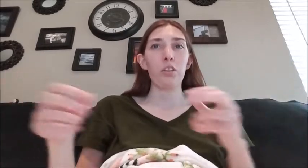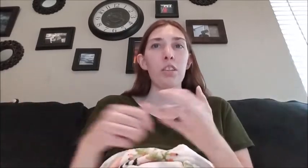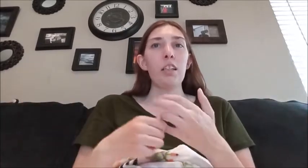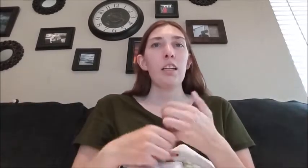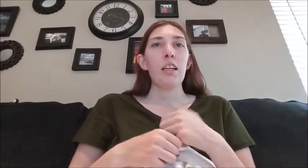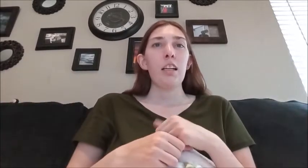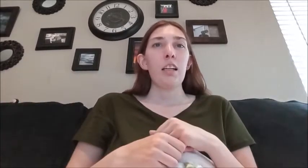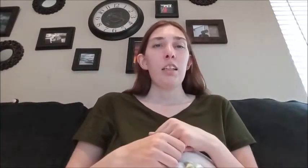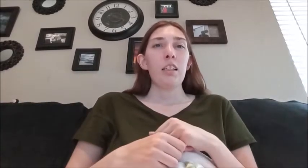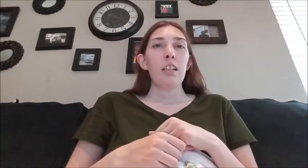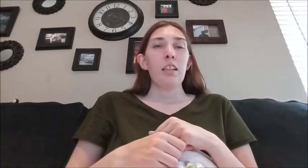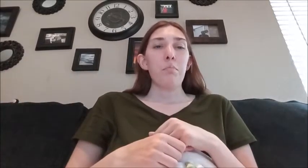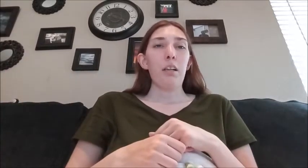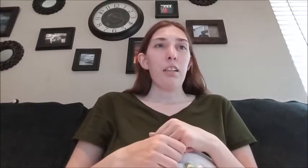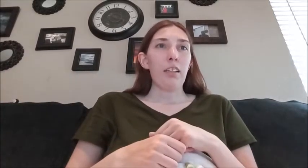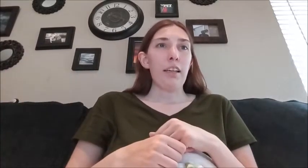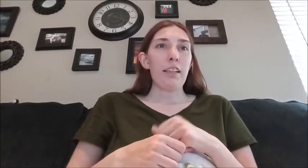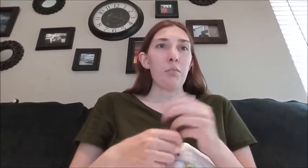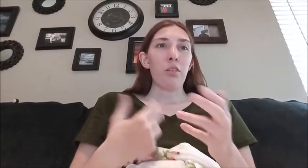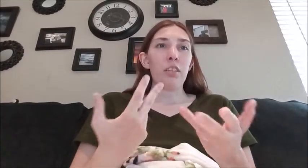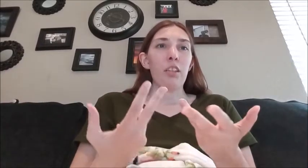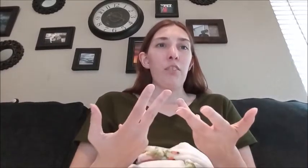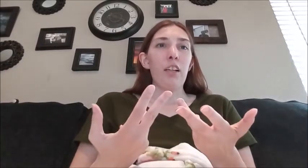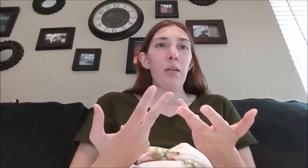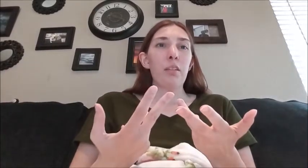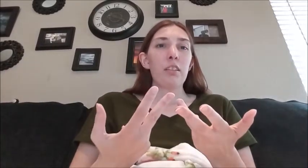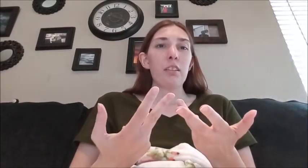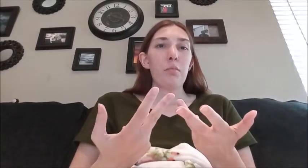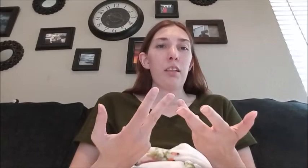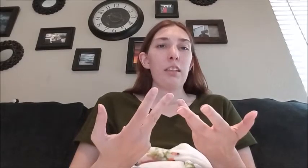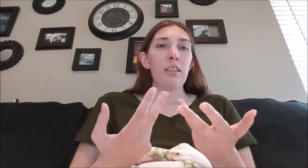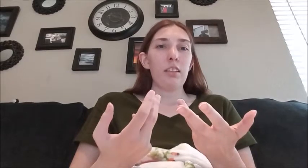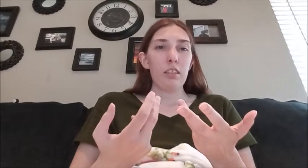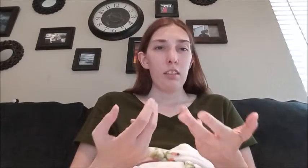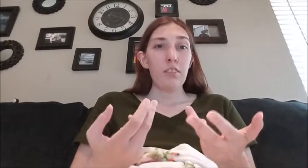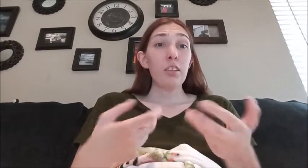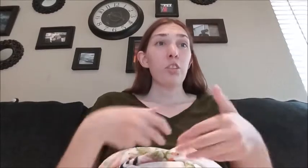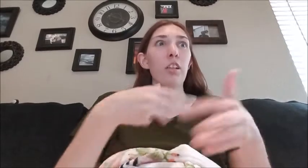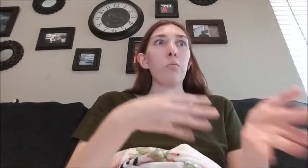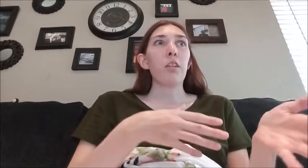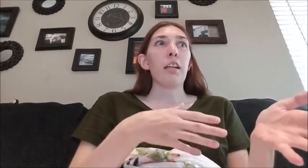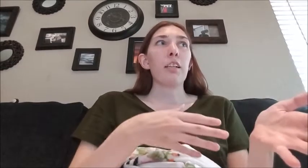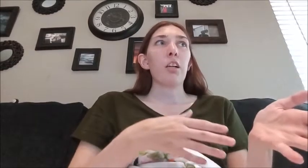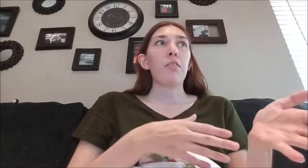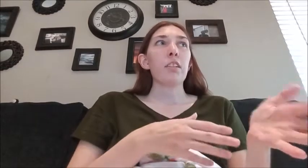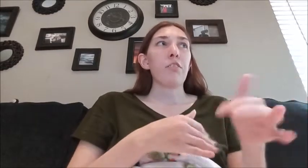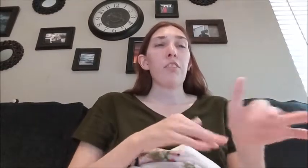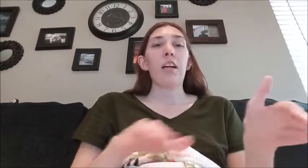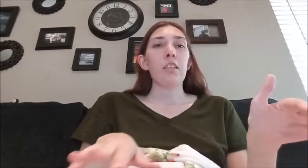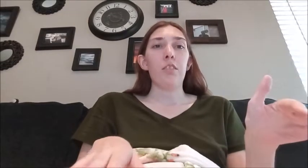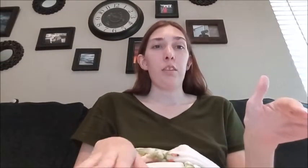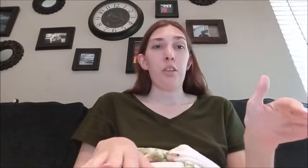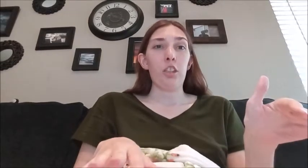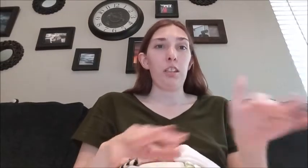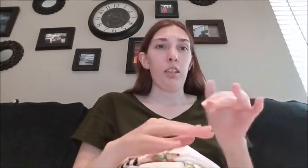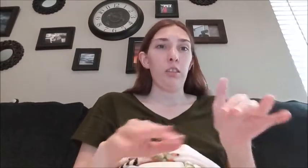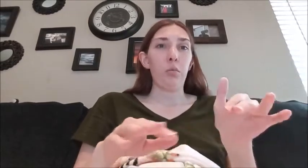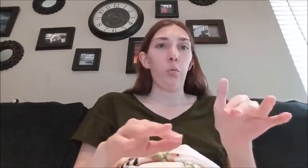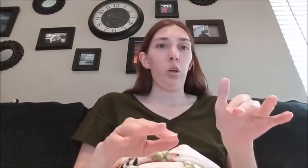but like as I'm looking stuff up because I'm like even during when I had COVID because I've never had this feeling in my chest ever before